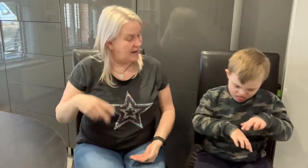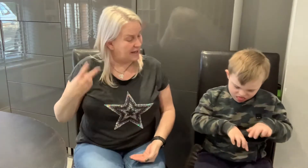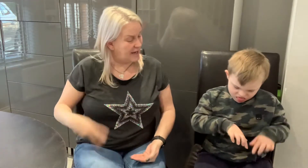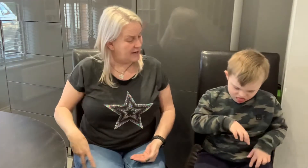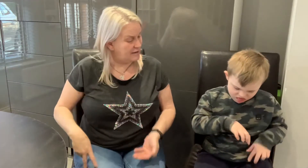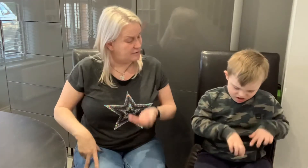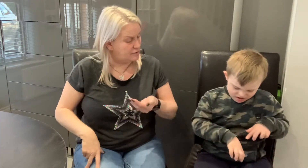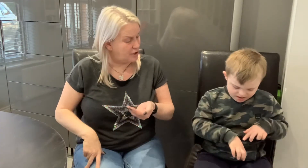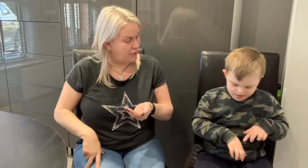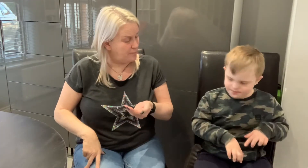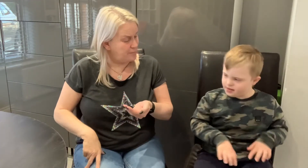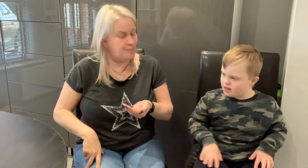Again? Should we show them? Yeah.